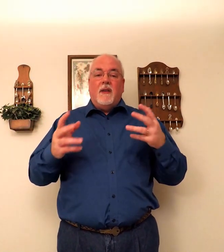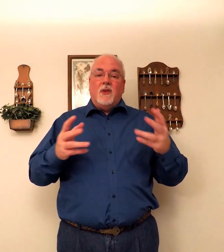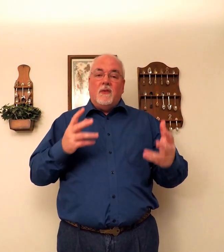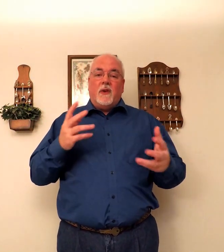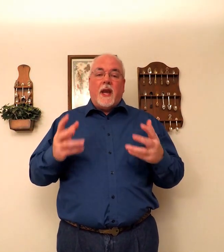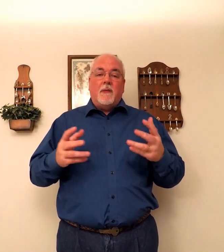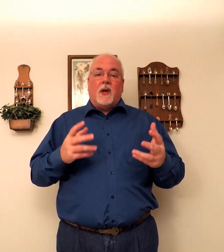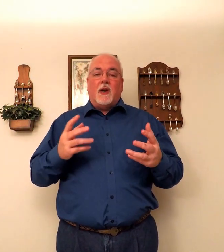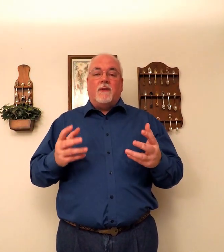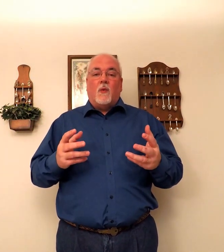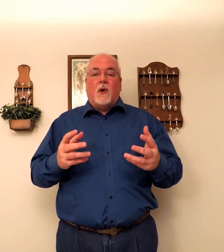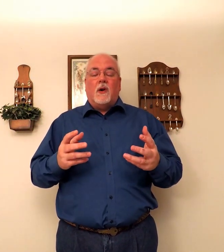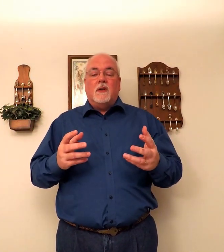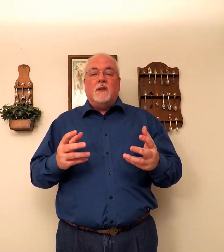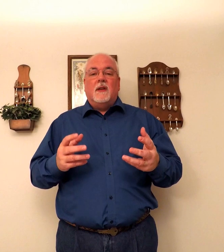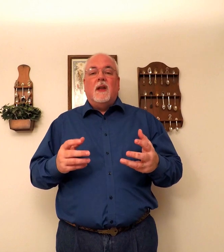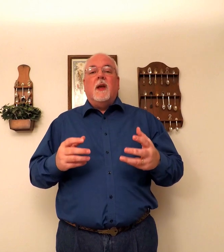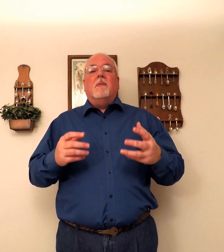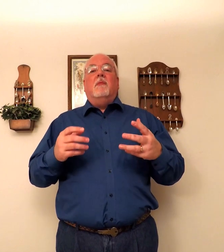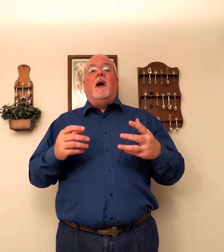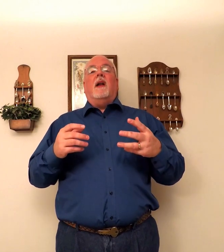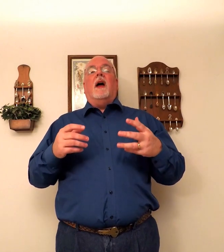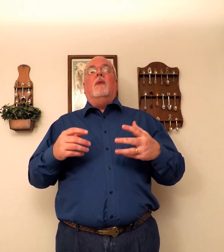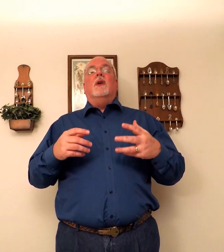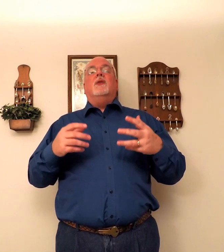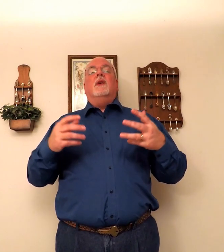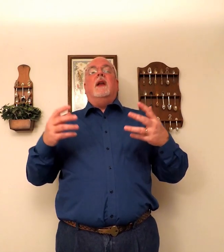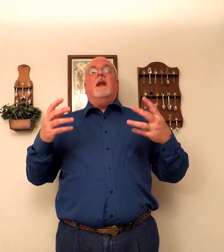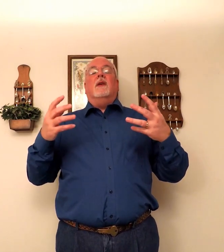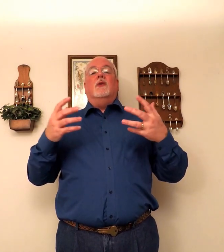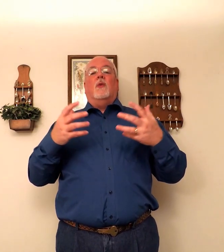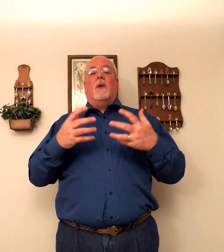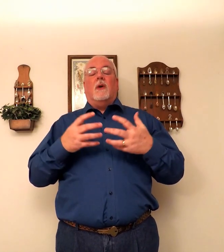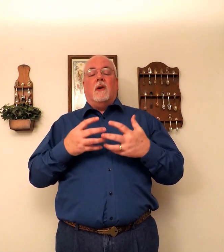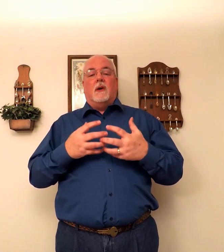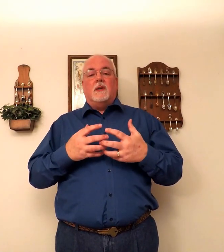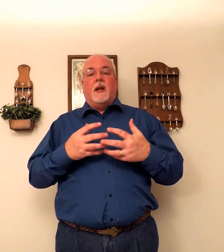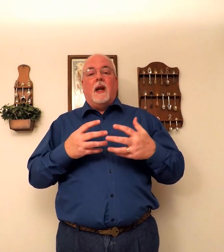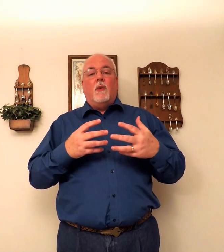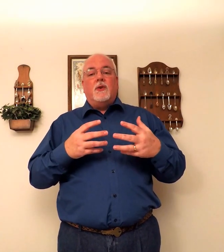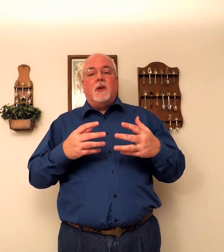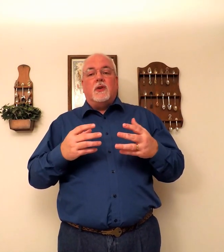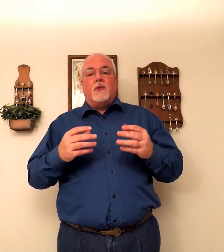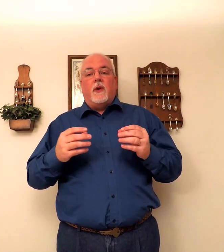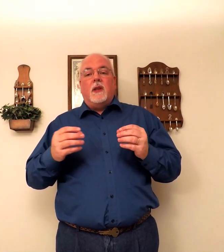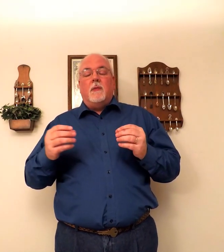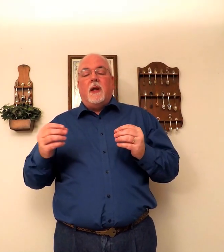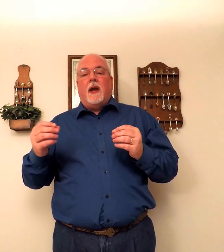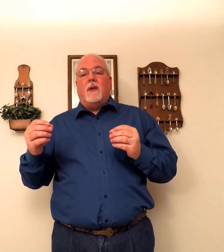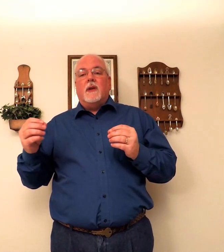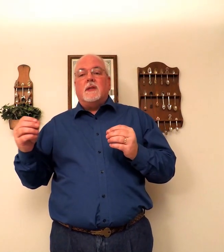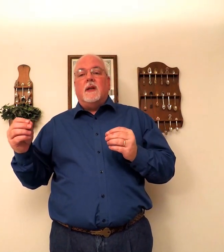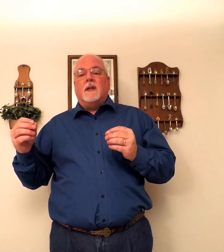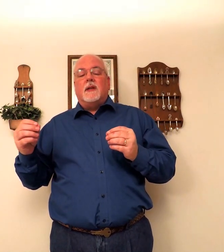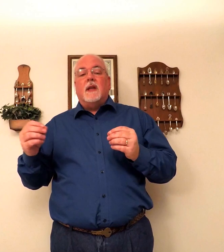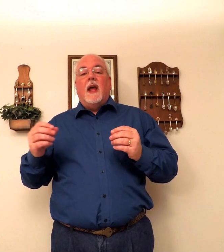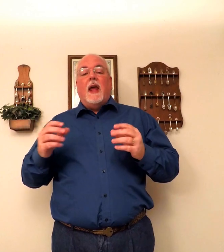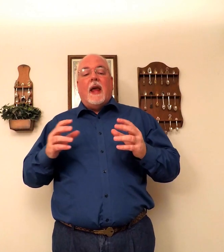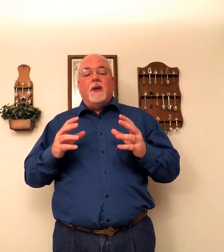give you the vocabulary for words. But I want you to take those words and I want you to string them together in sentences and